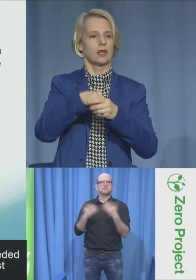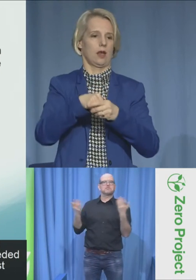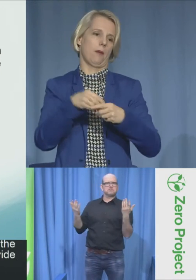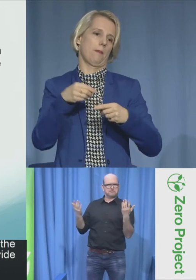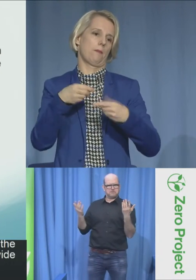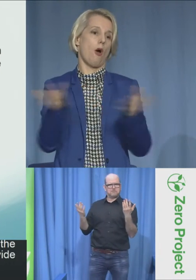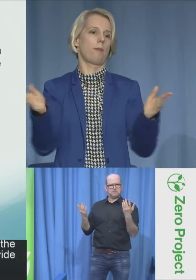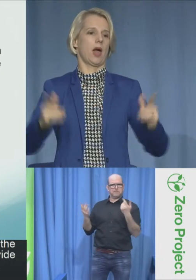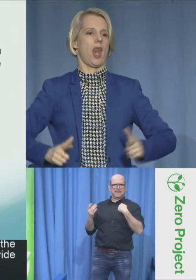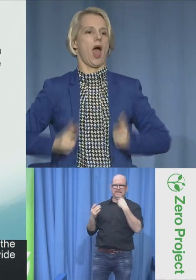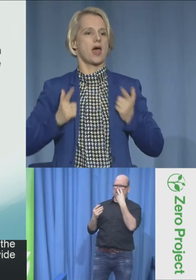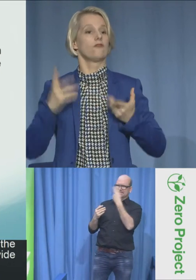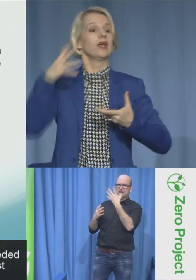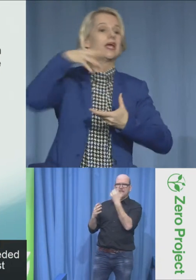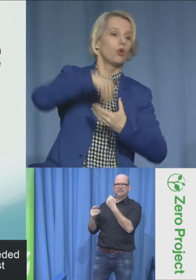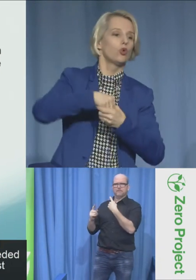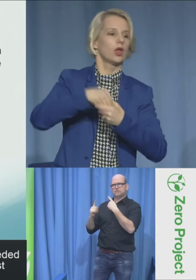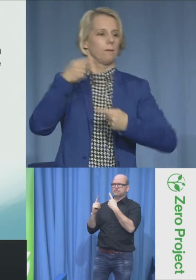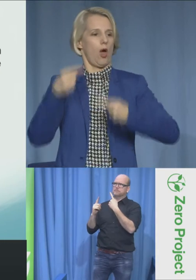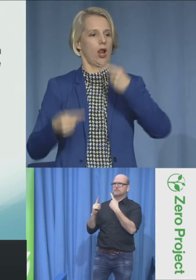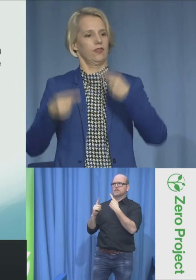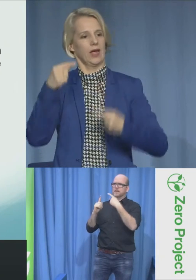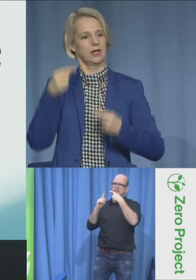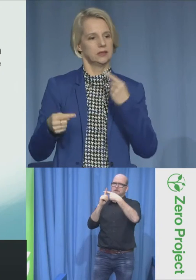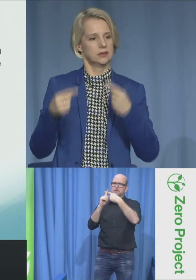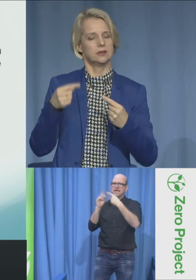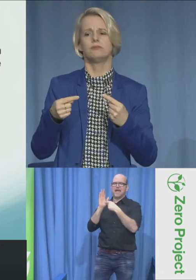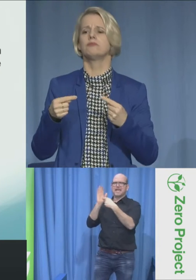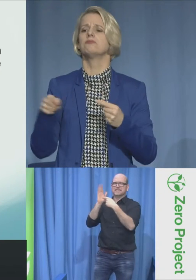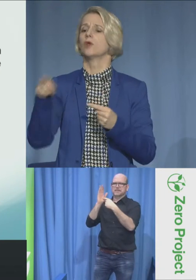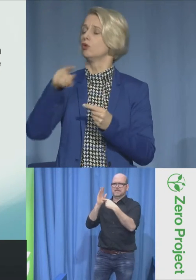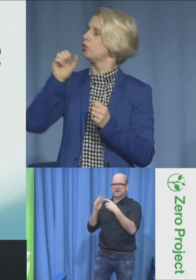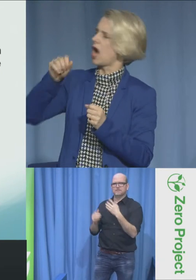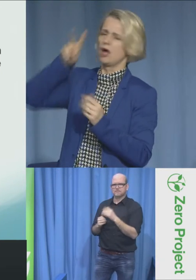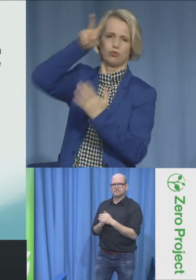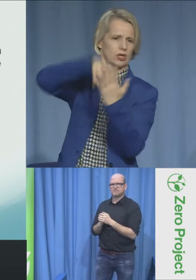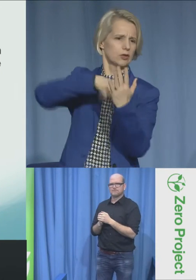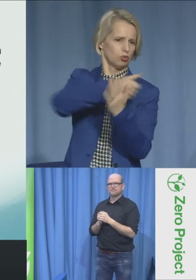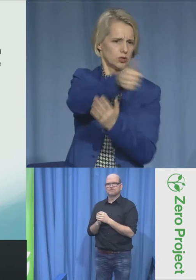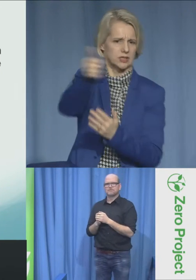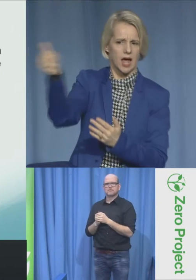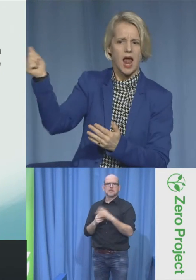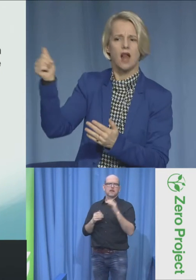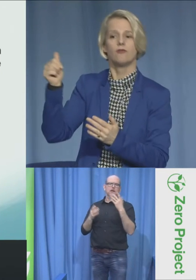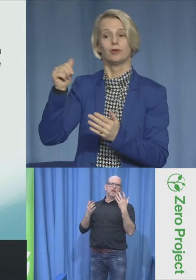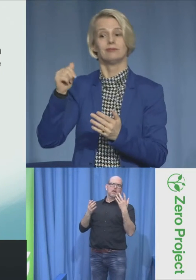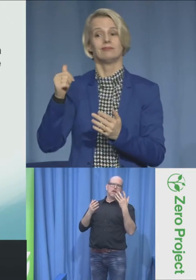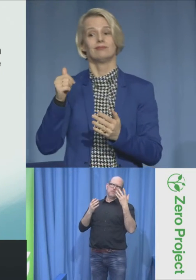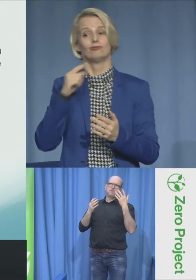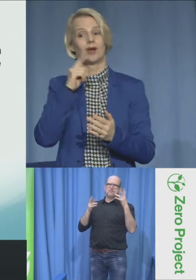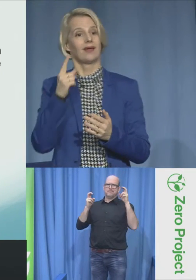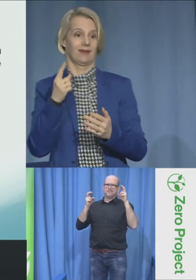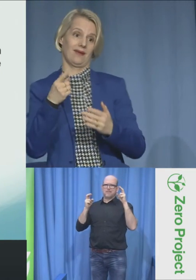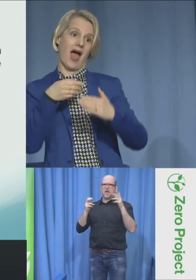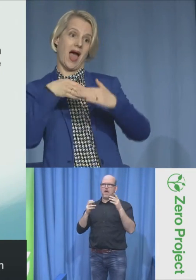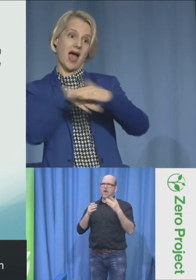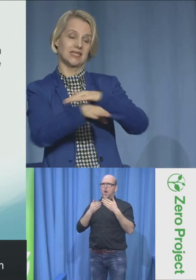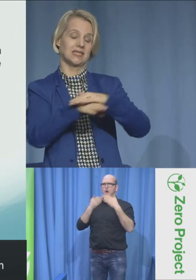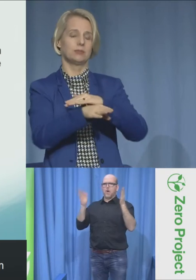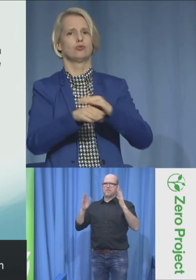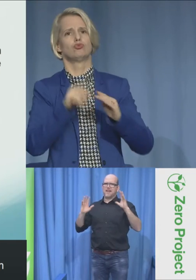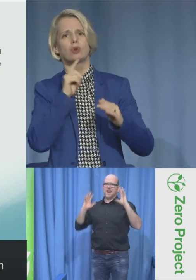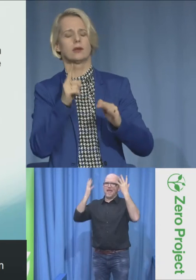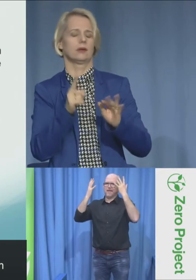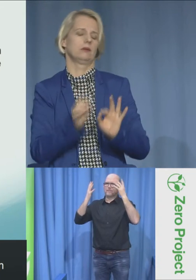the participation of disabled people in public life, including politics. And I would invite you to read